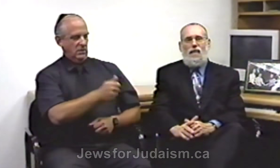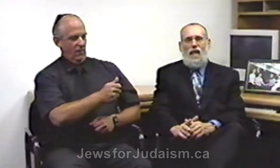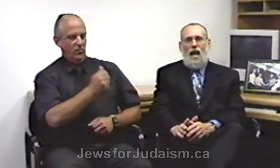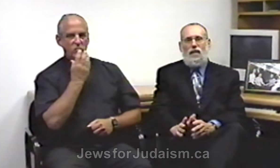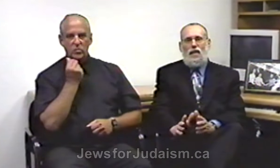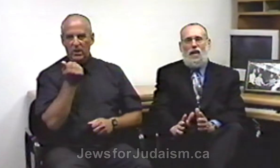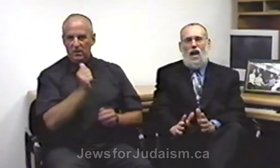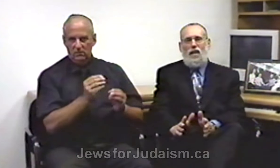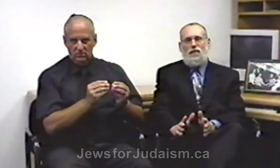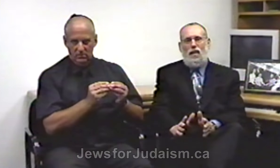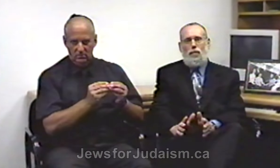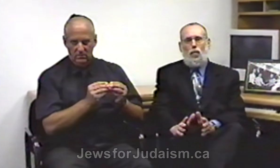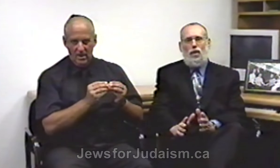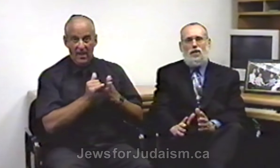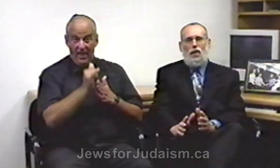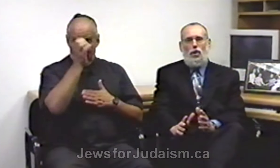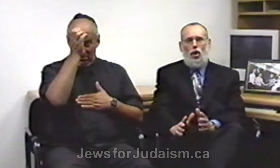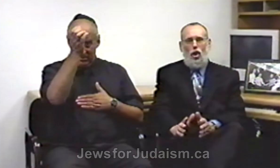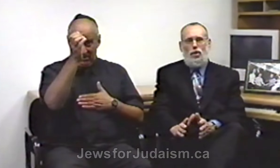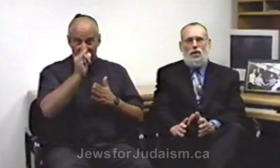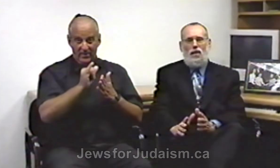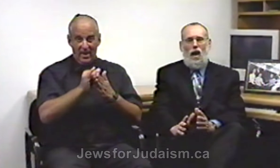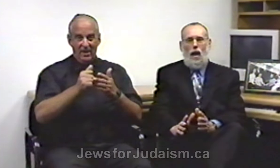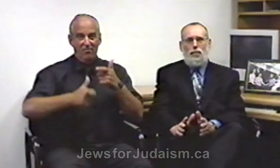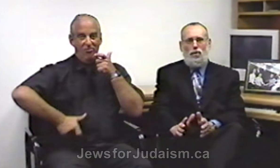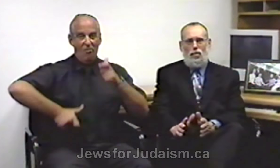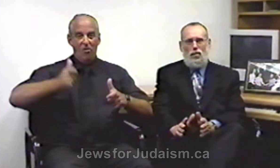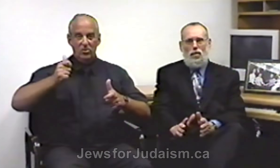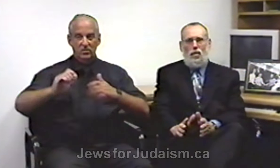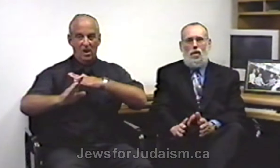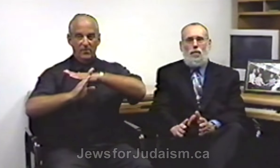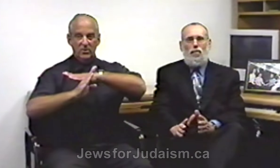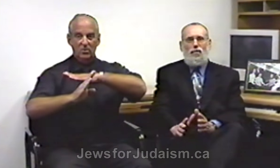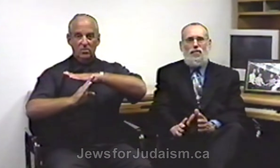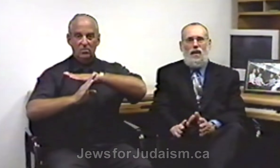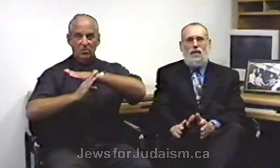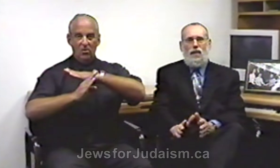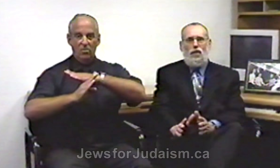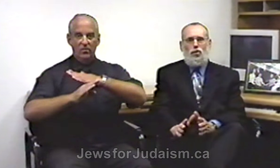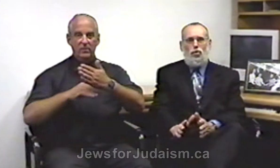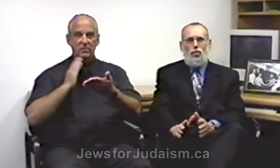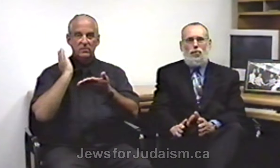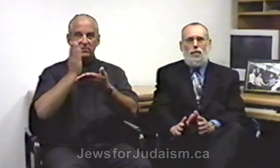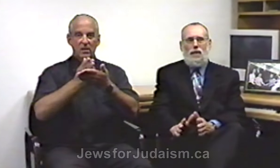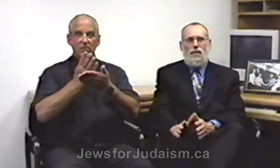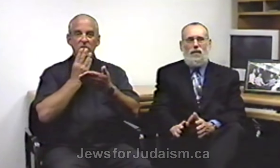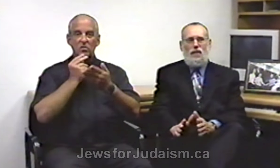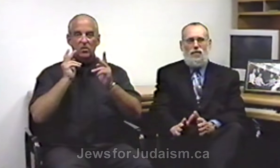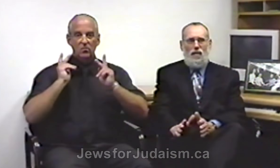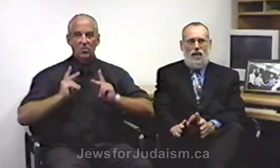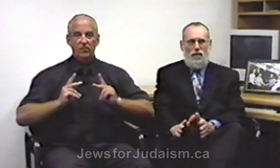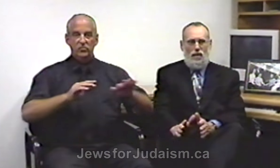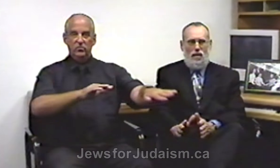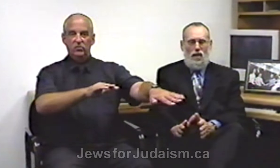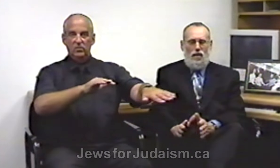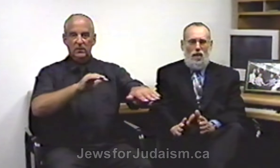That concept was the largest obstacle preventing a Jew from leaving his faith, the